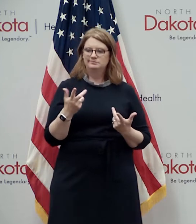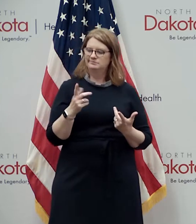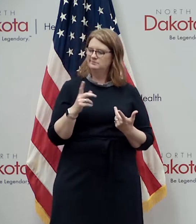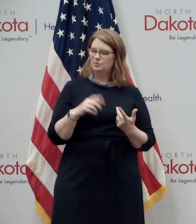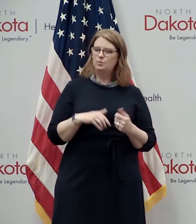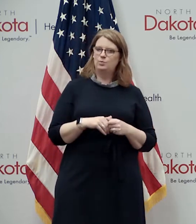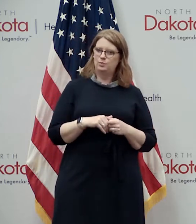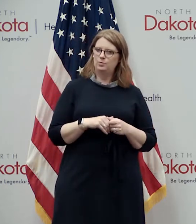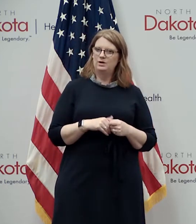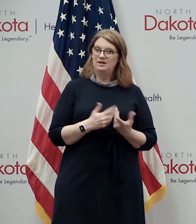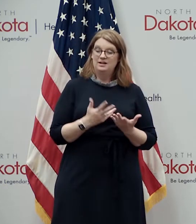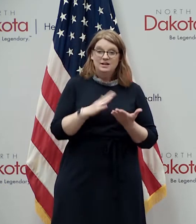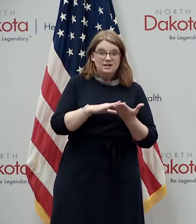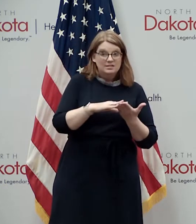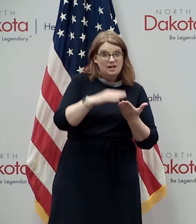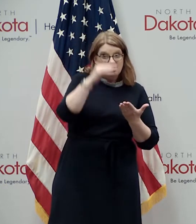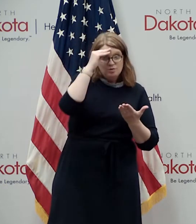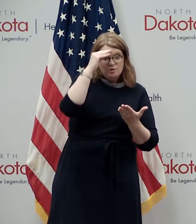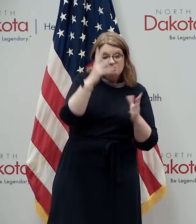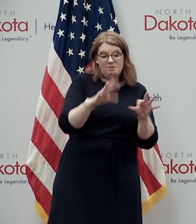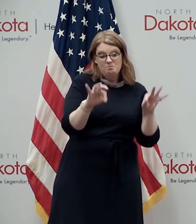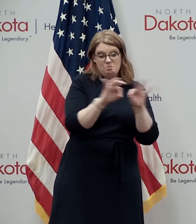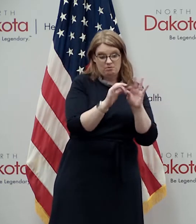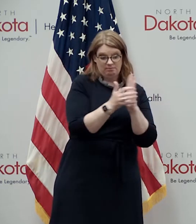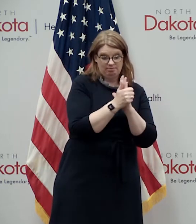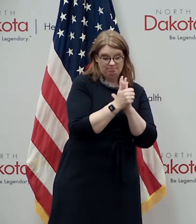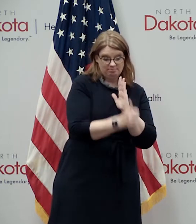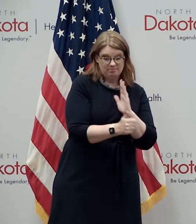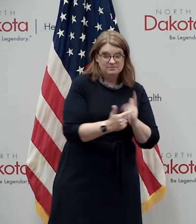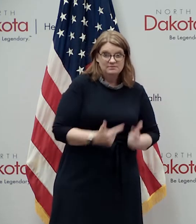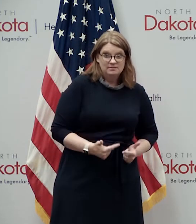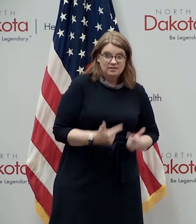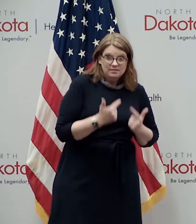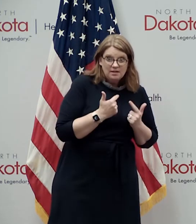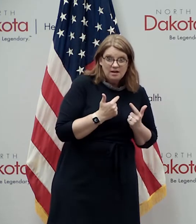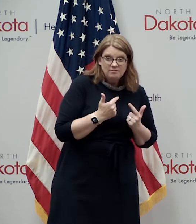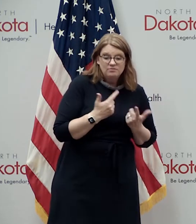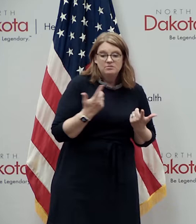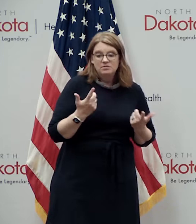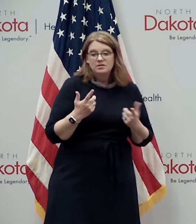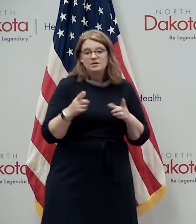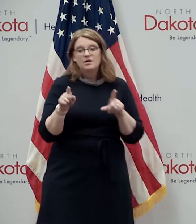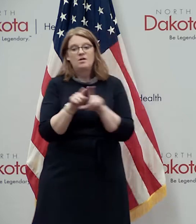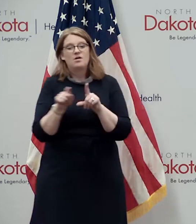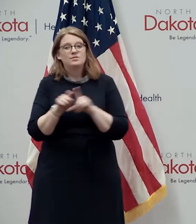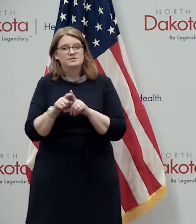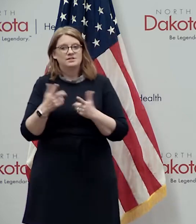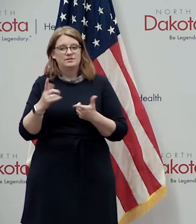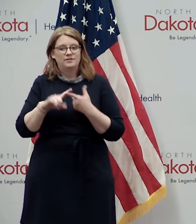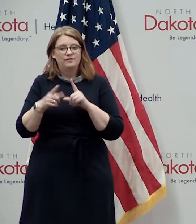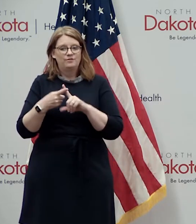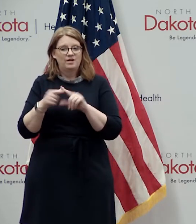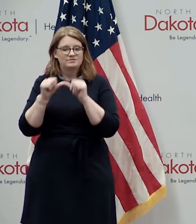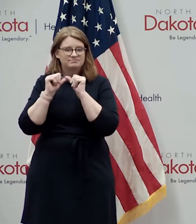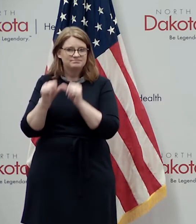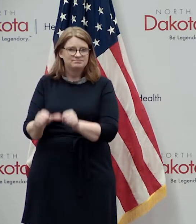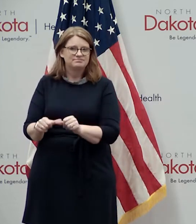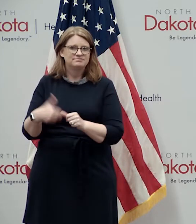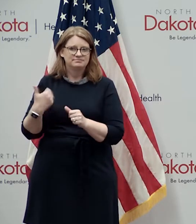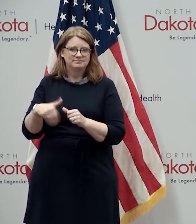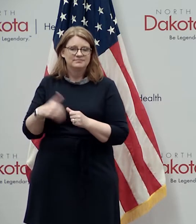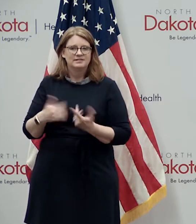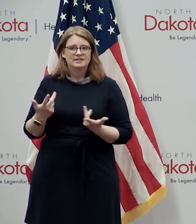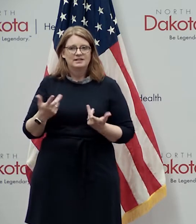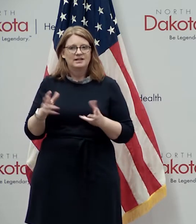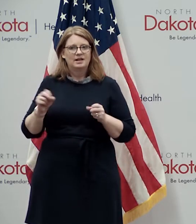they not only learn important life skills that can help them in the private sector they make lifelong friends and as you heard from the quotes uh they have an